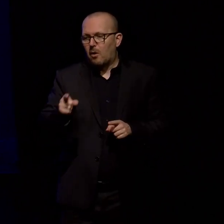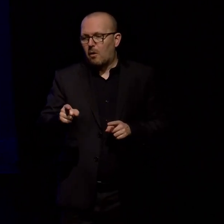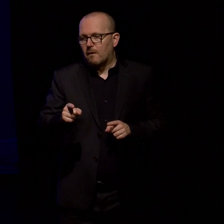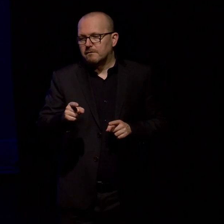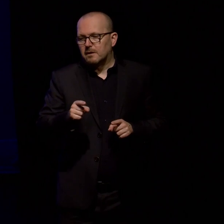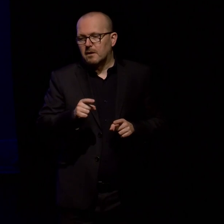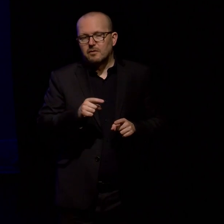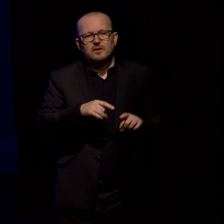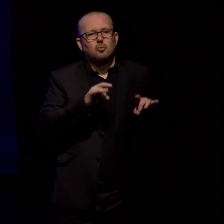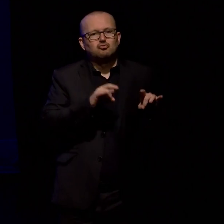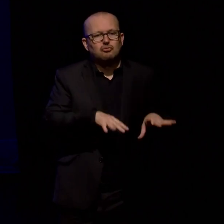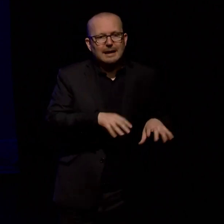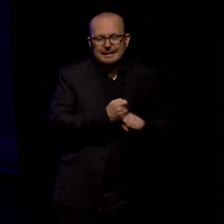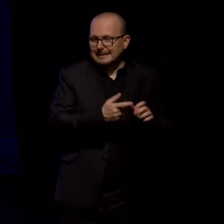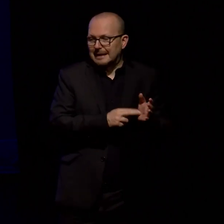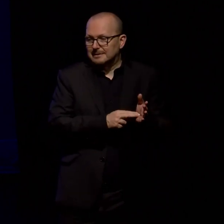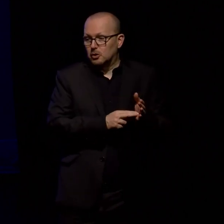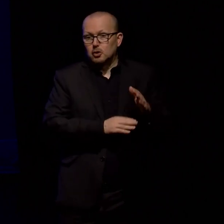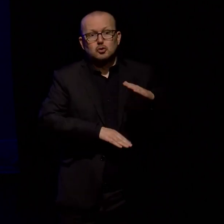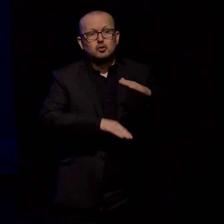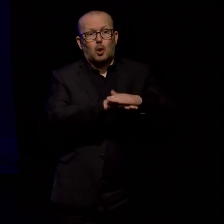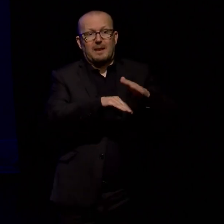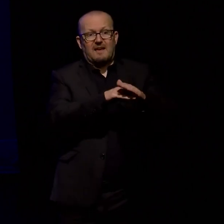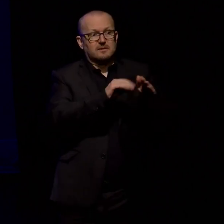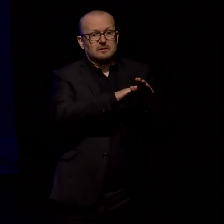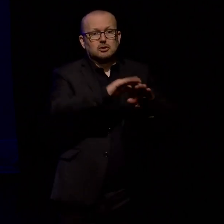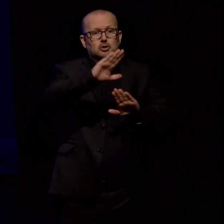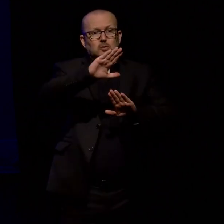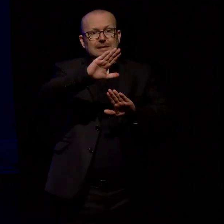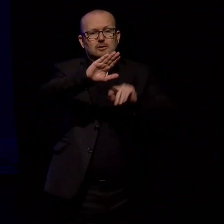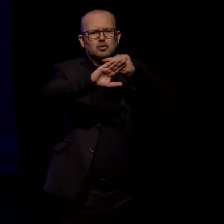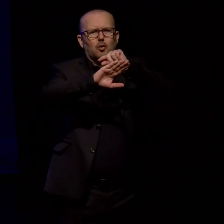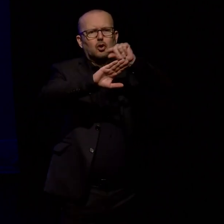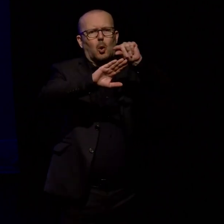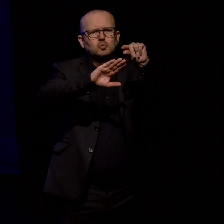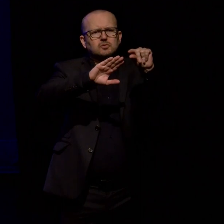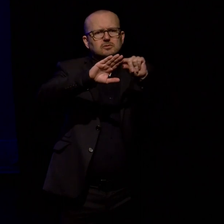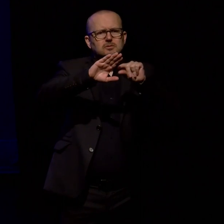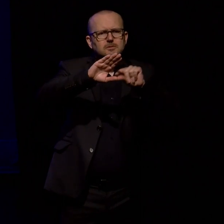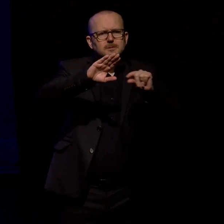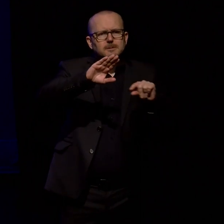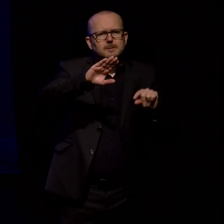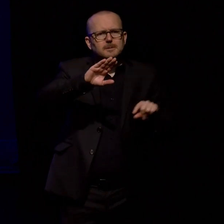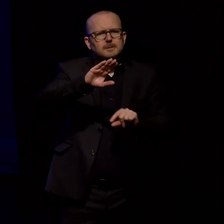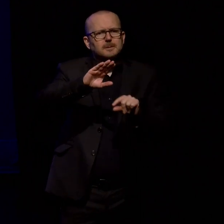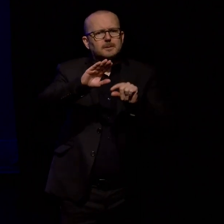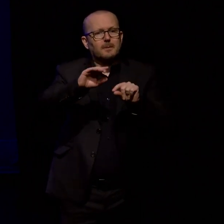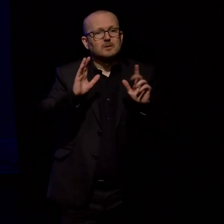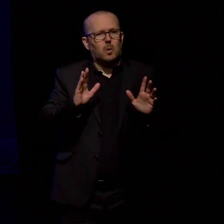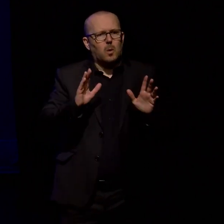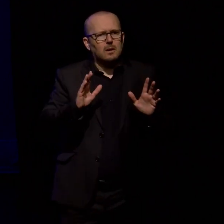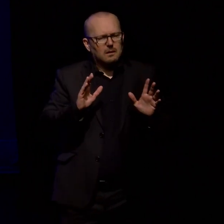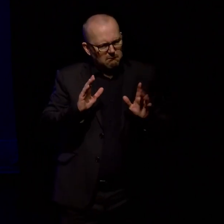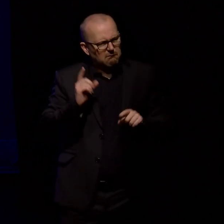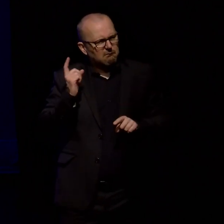as you can see it's that second map top left where it's just around the coast and quite a few people and there